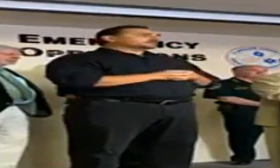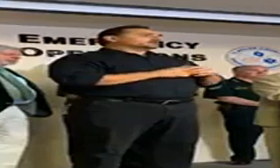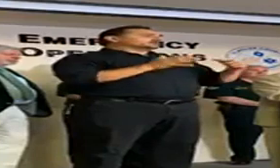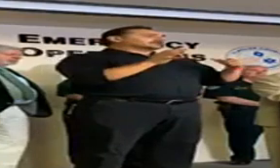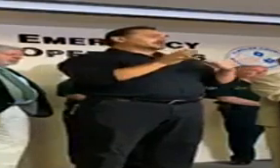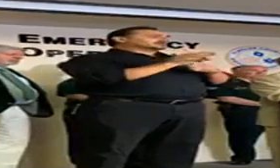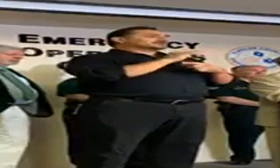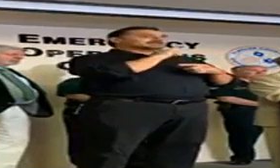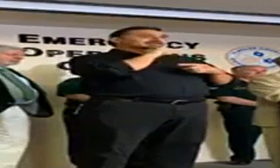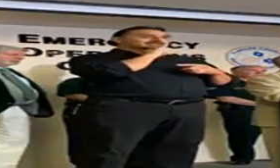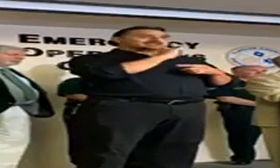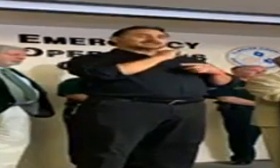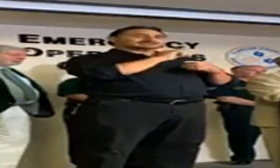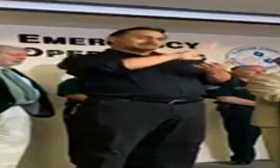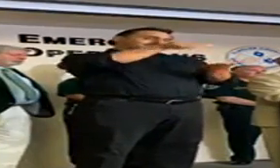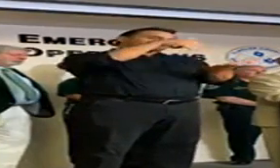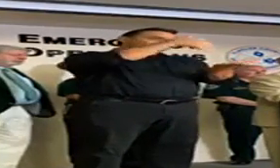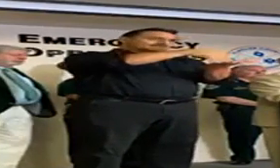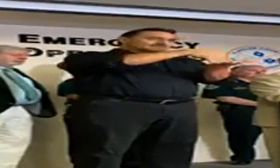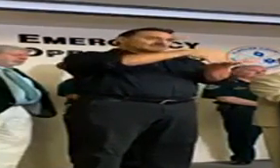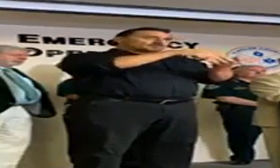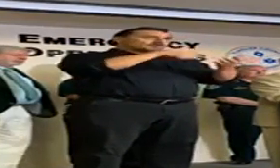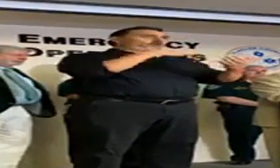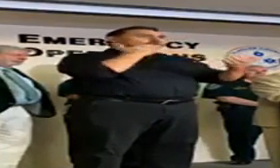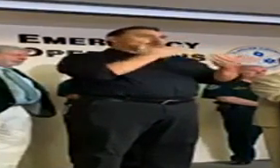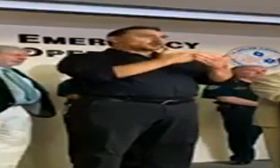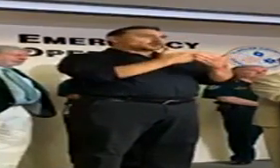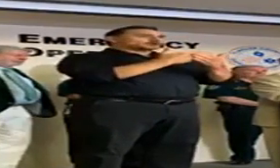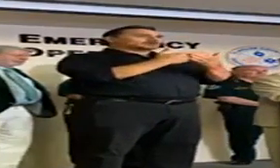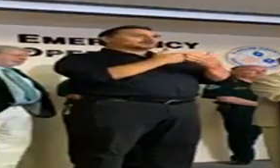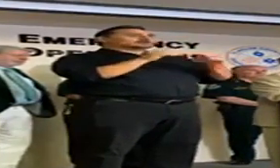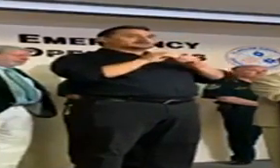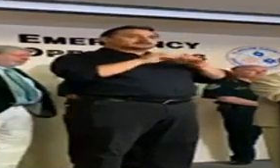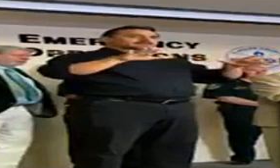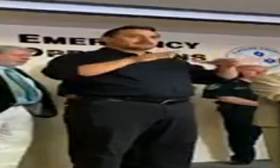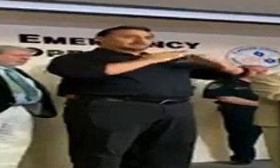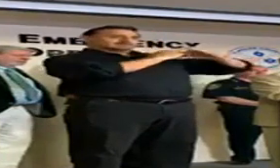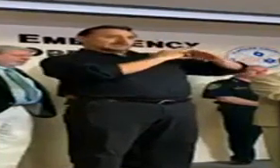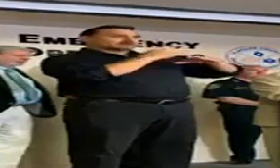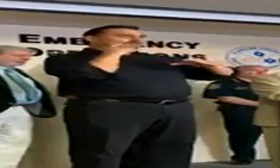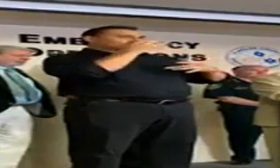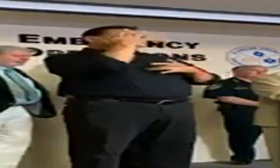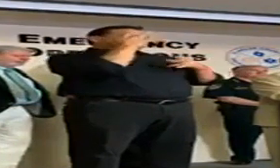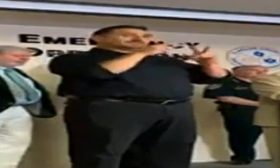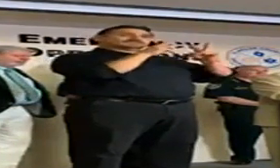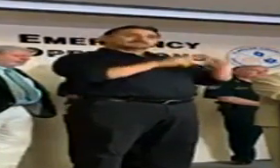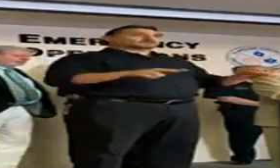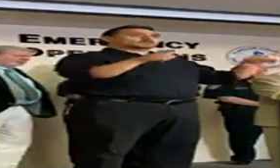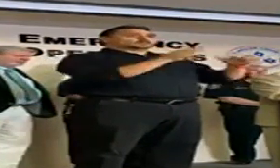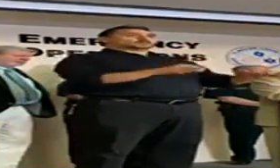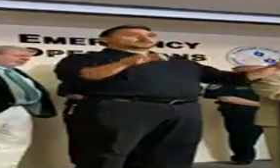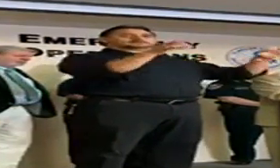is the essential ingredient and element to good containment and mitigation. This is so, so important.